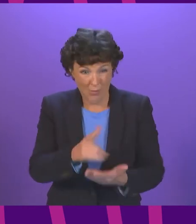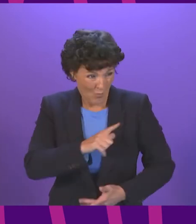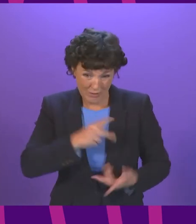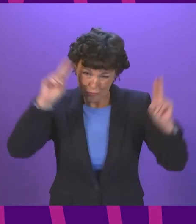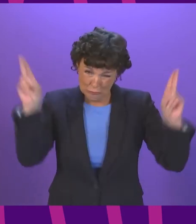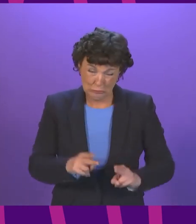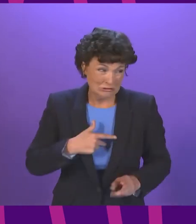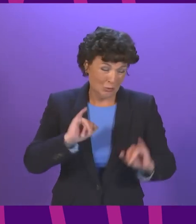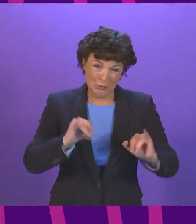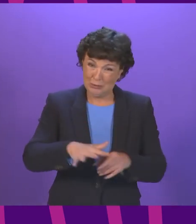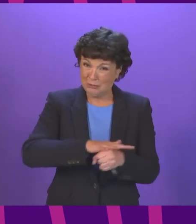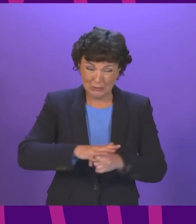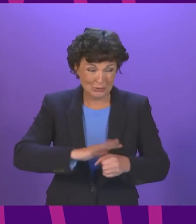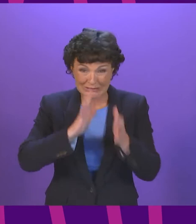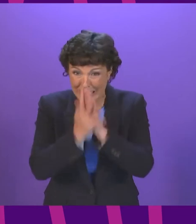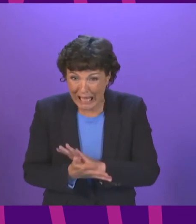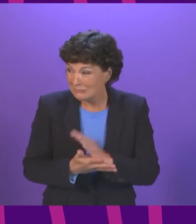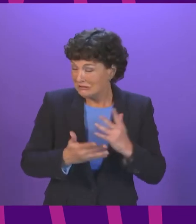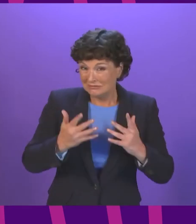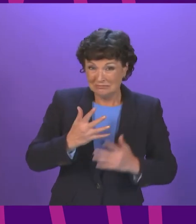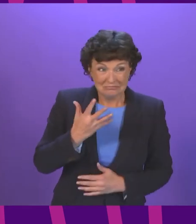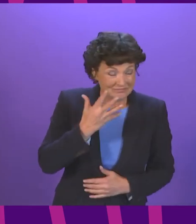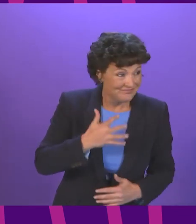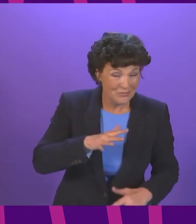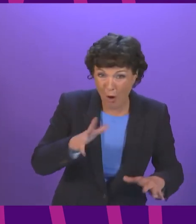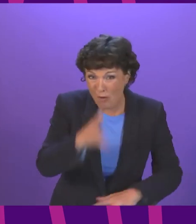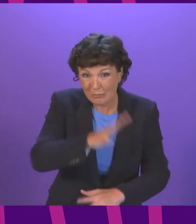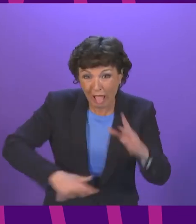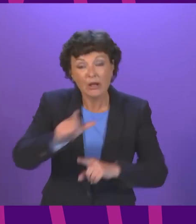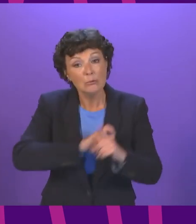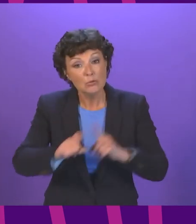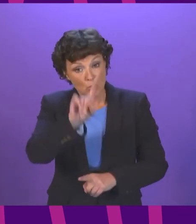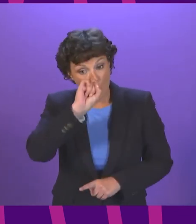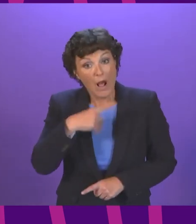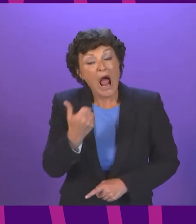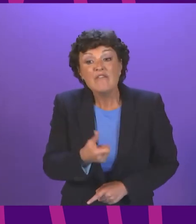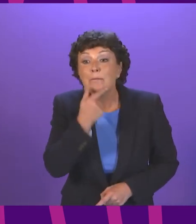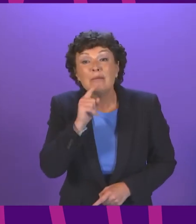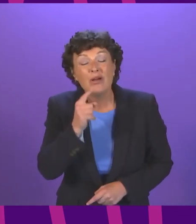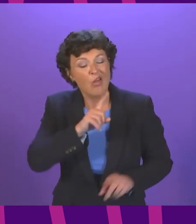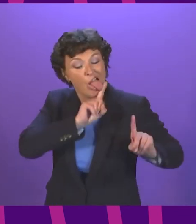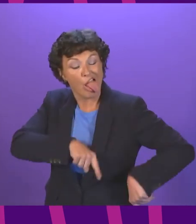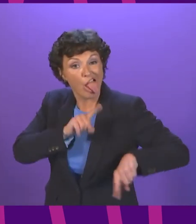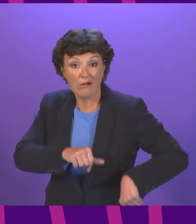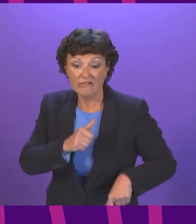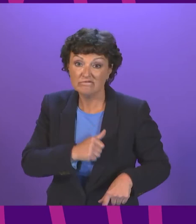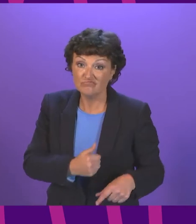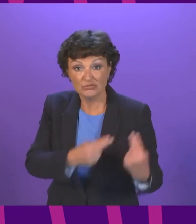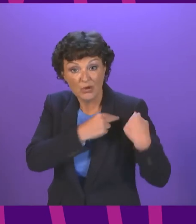reduce the misery they can cause in communities. We will make legislative changes to tackle irresponsible dog ownership. And